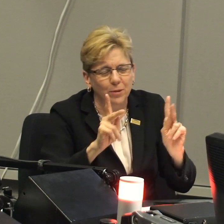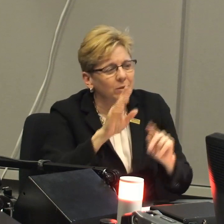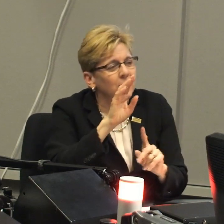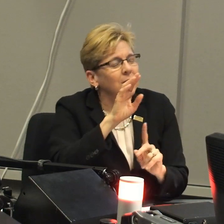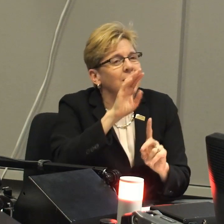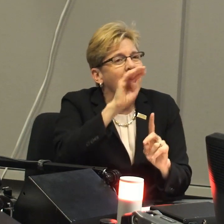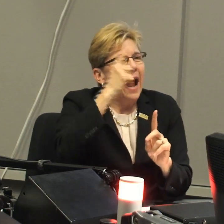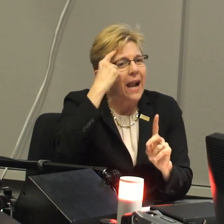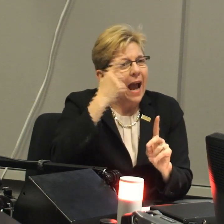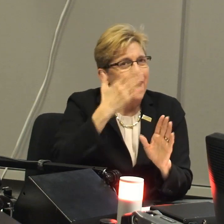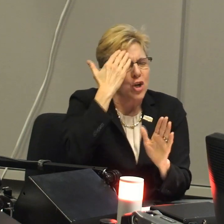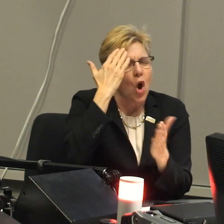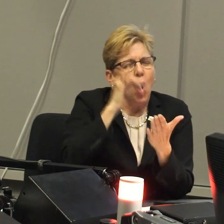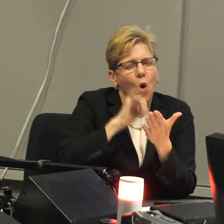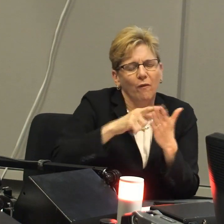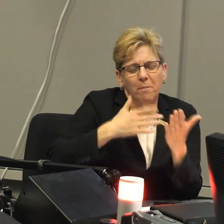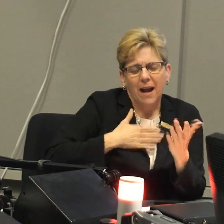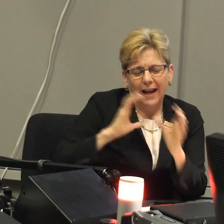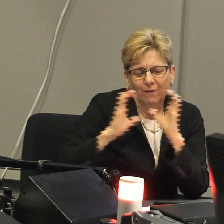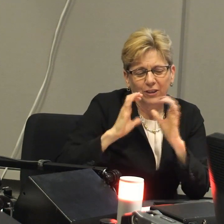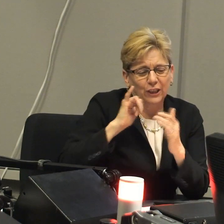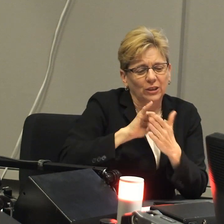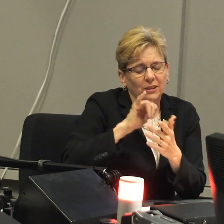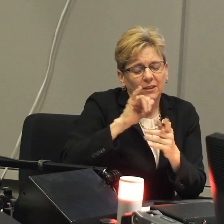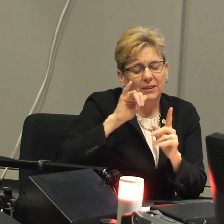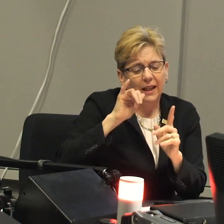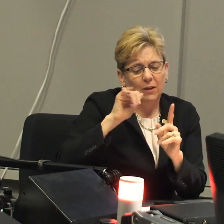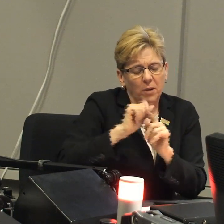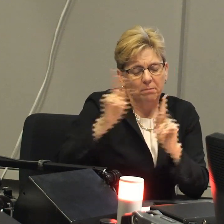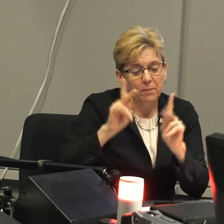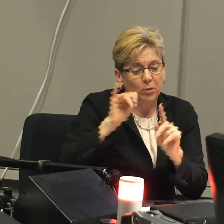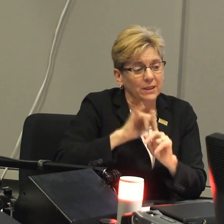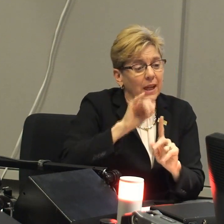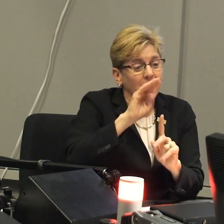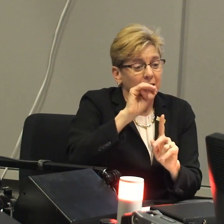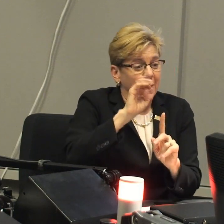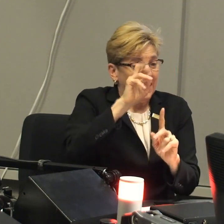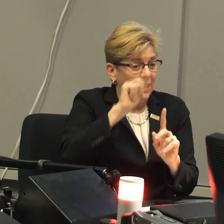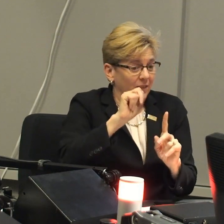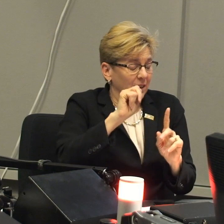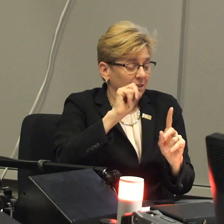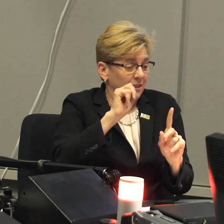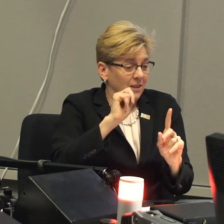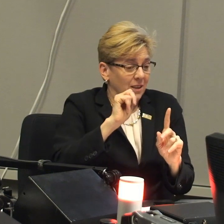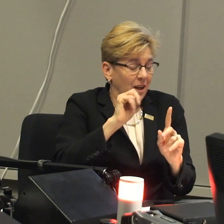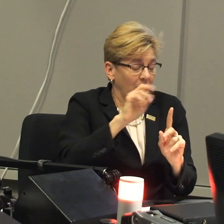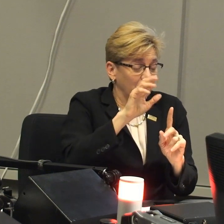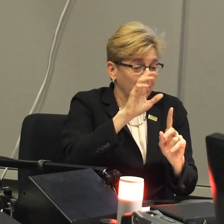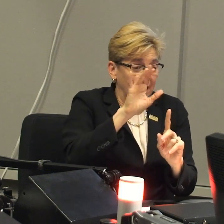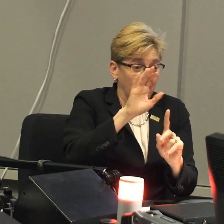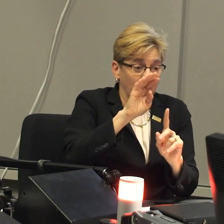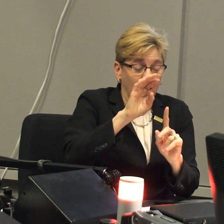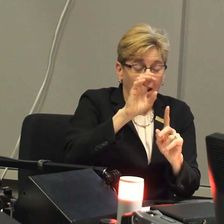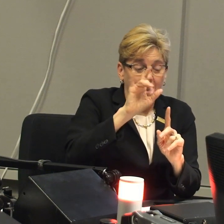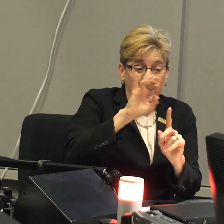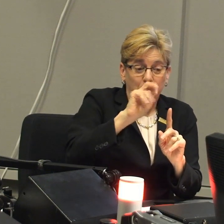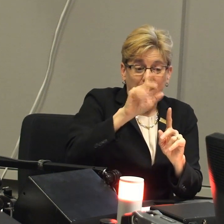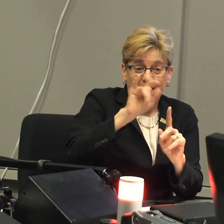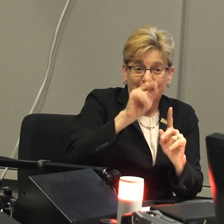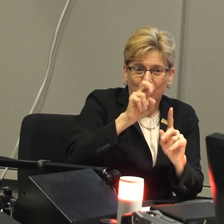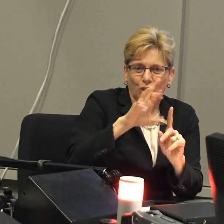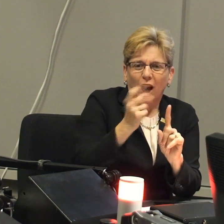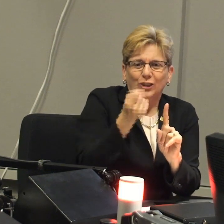civil rights protest. It was not about the people involved. And I know from my conversations with people, I mean, even,